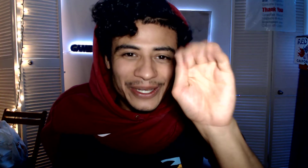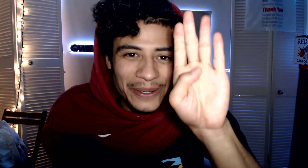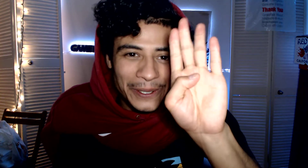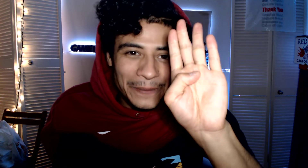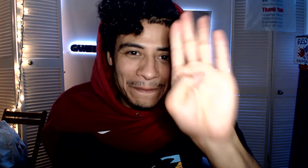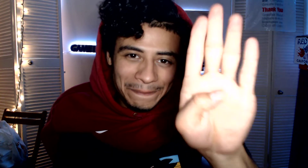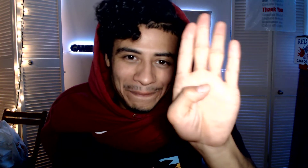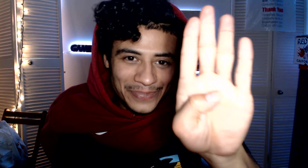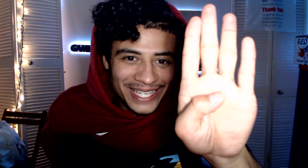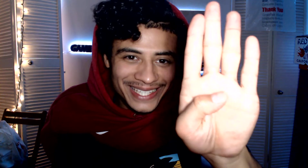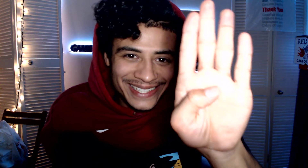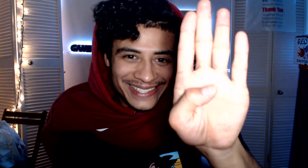P.